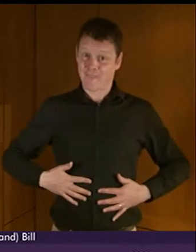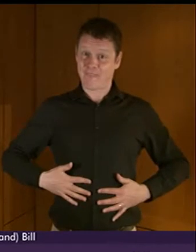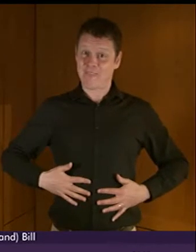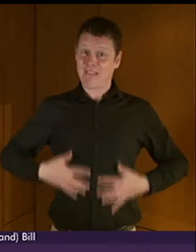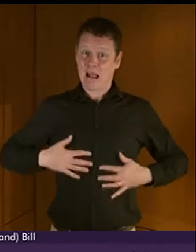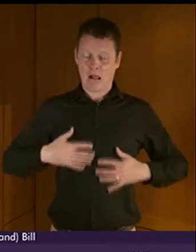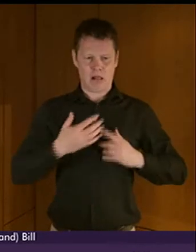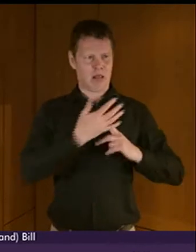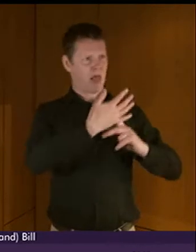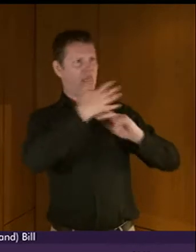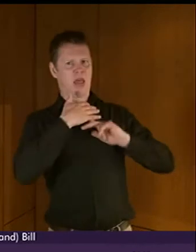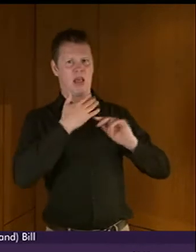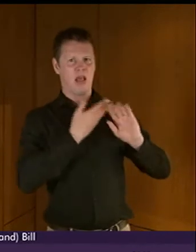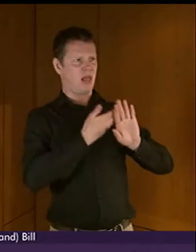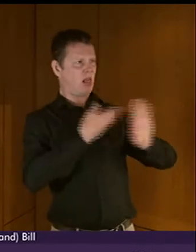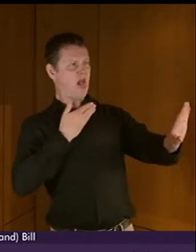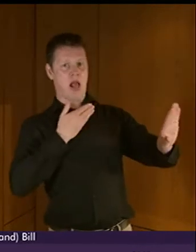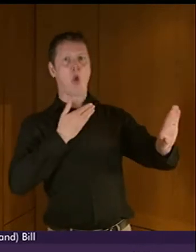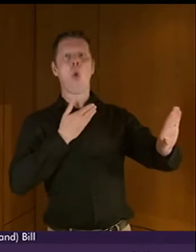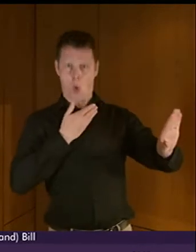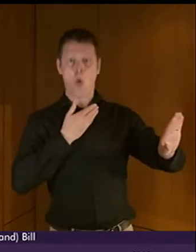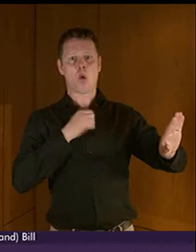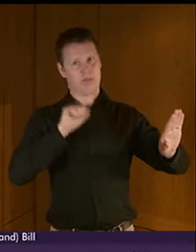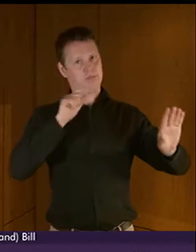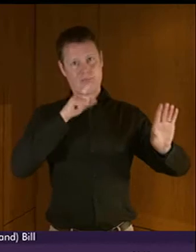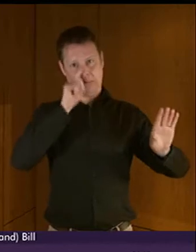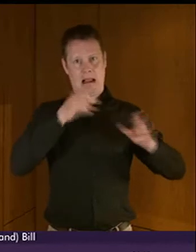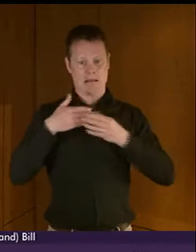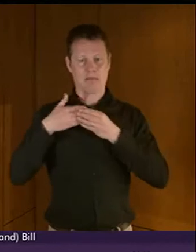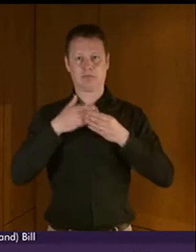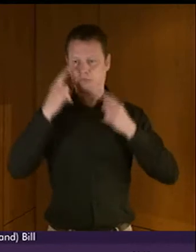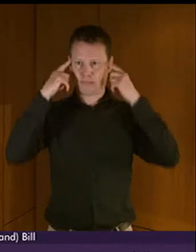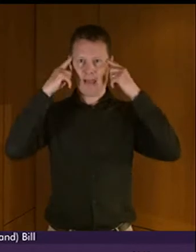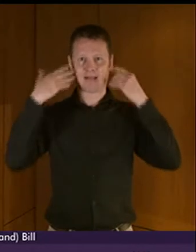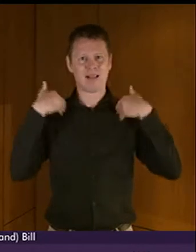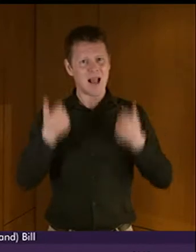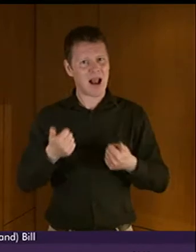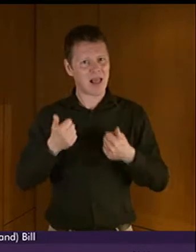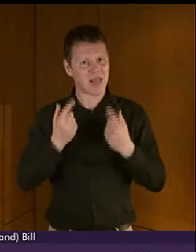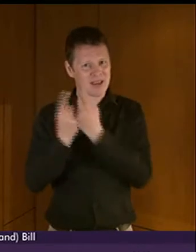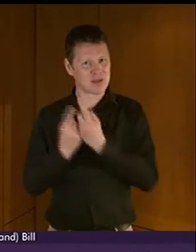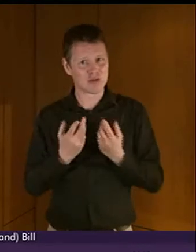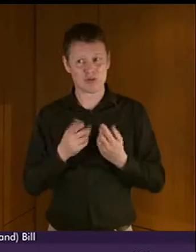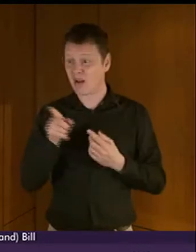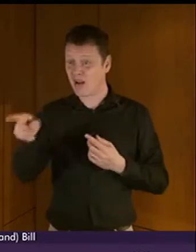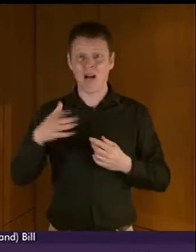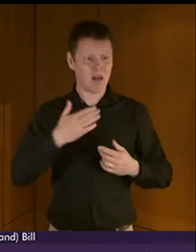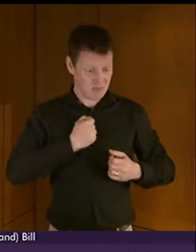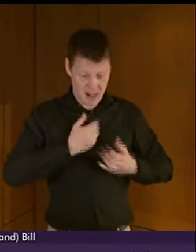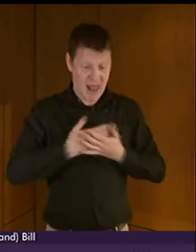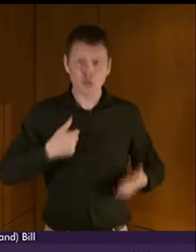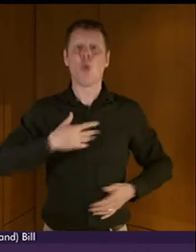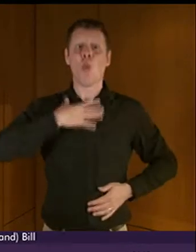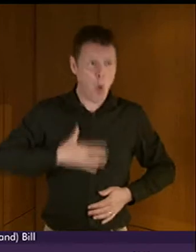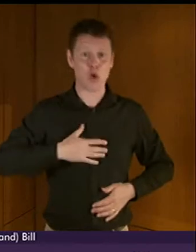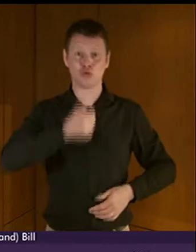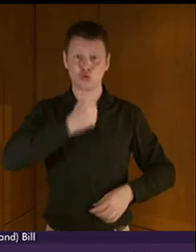mental health issue. And people who want to use a language which the rest of society is not prepared to